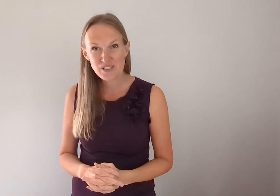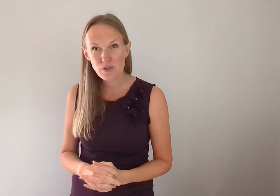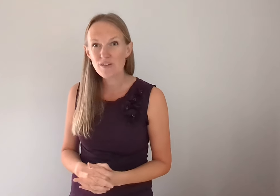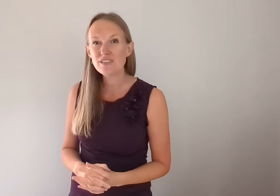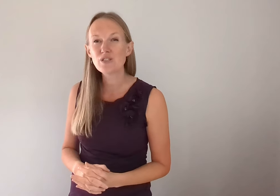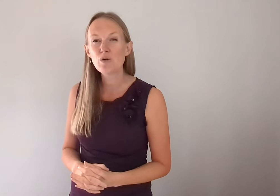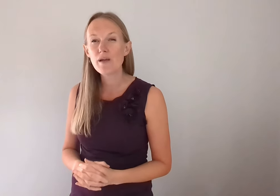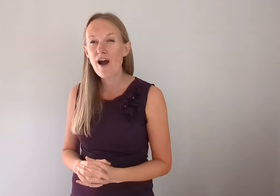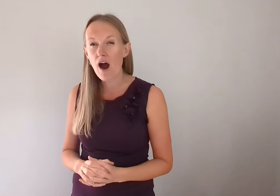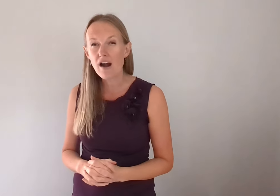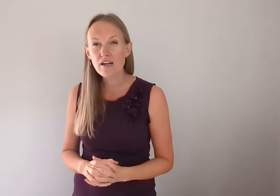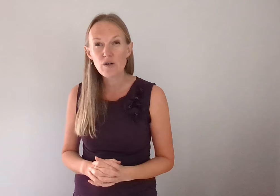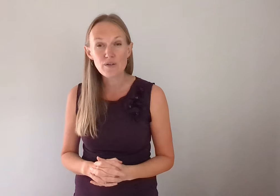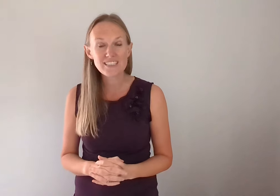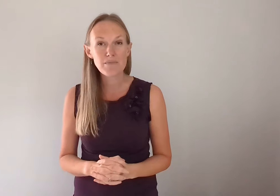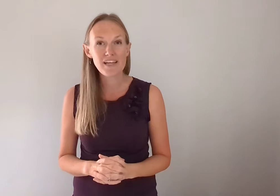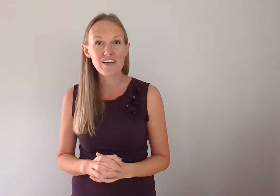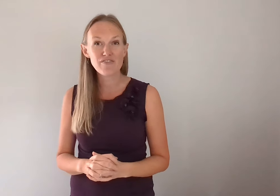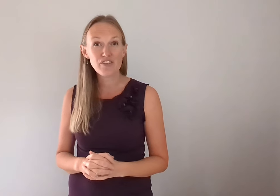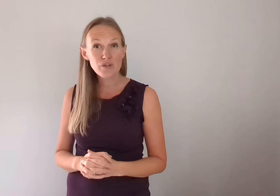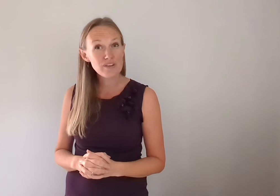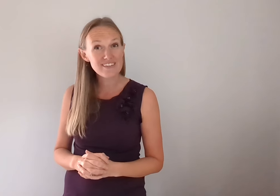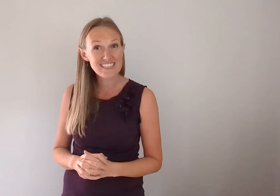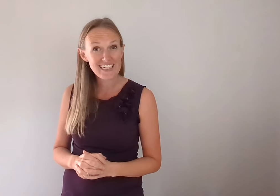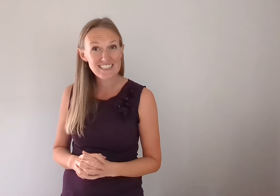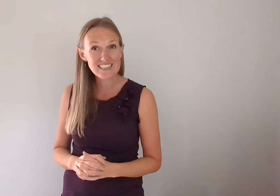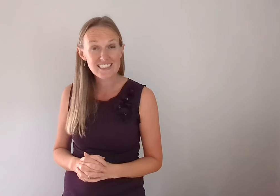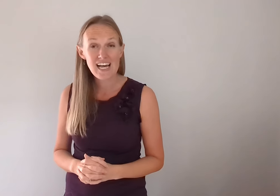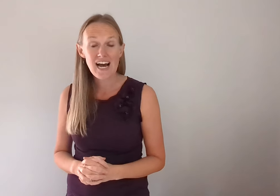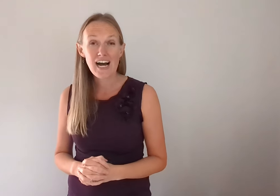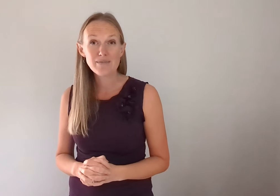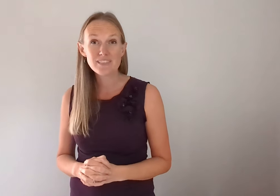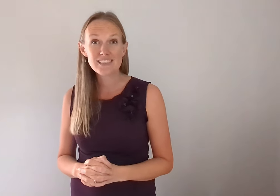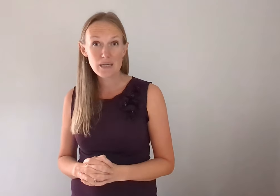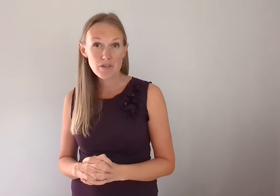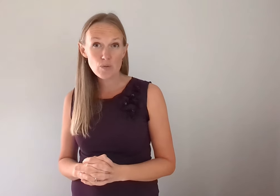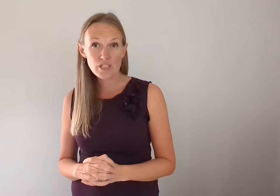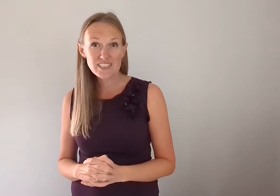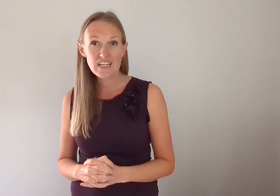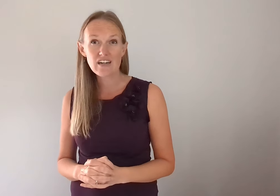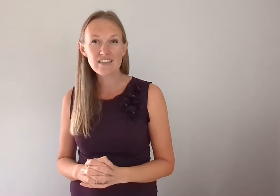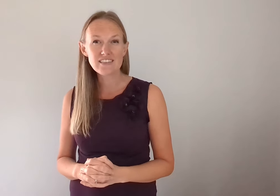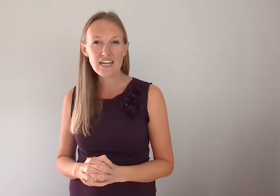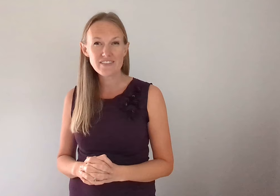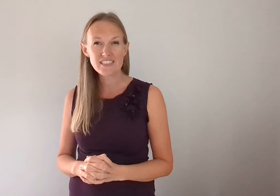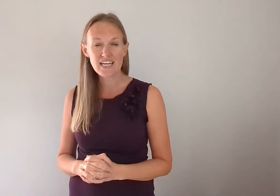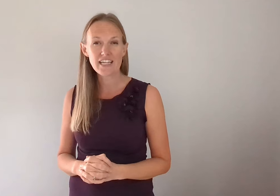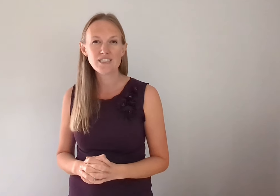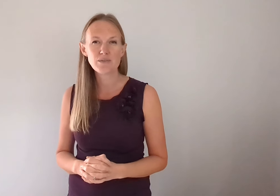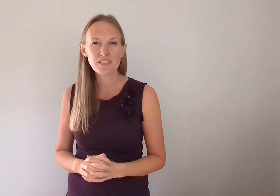school so we are going to make a few little changes. Some of the words are a little tough to sign so we're